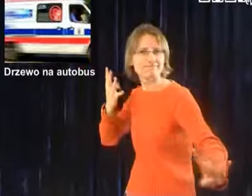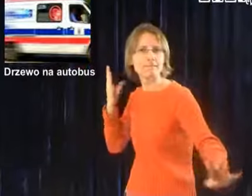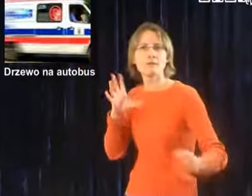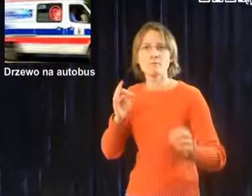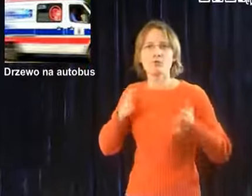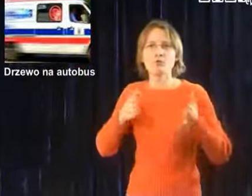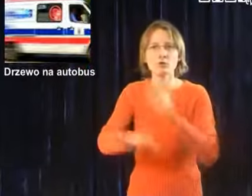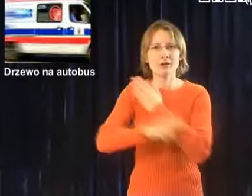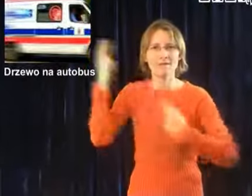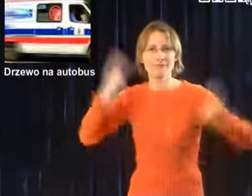I'm going to up to side.